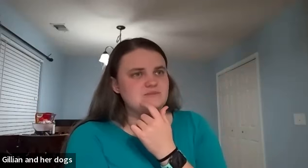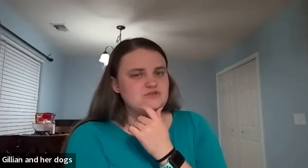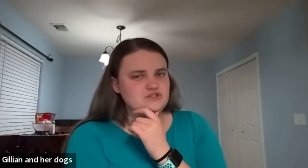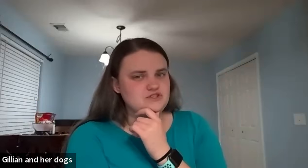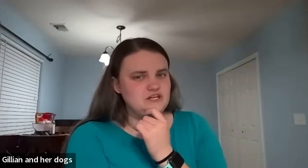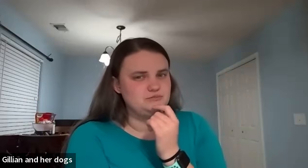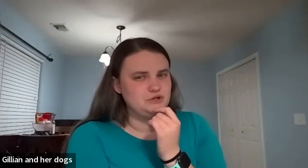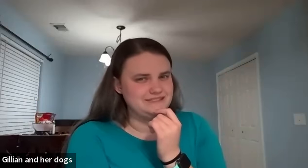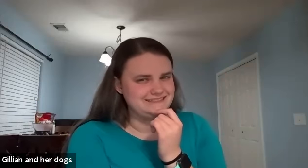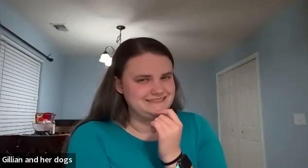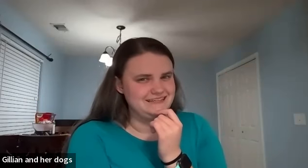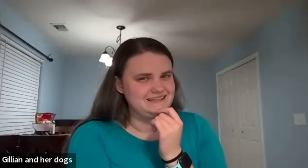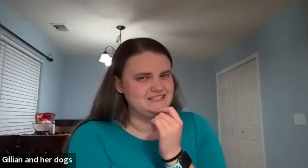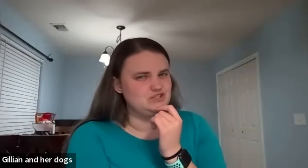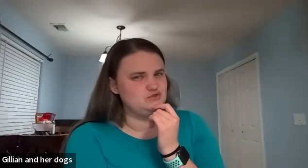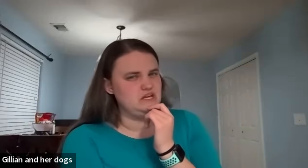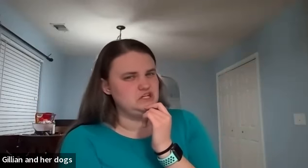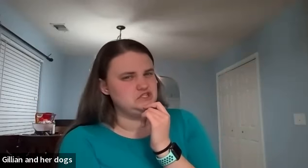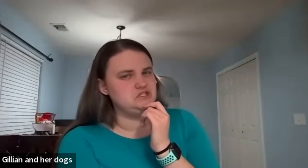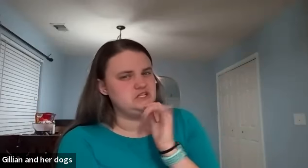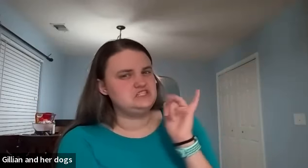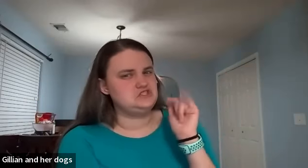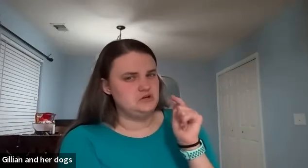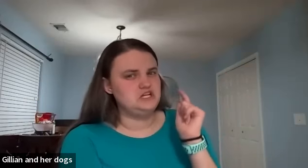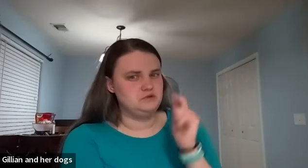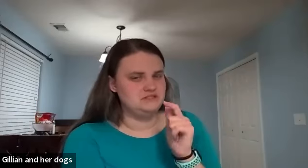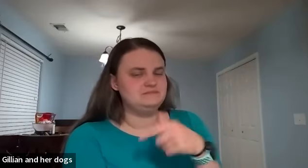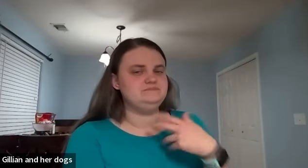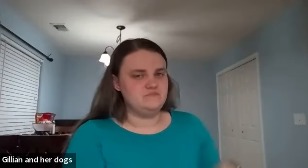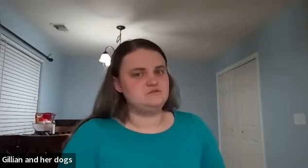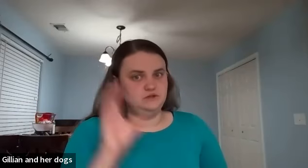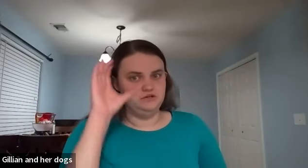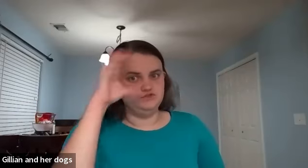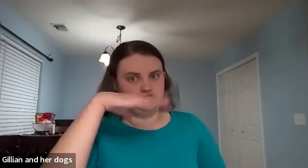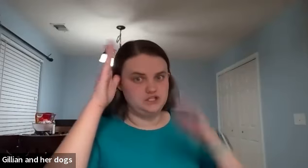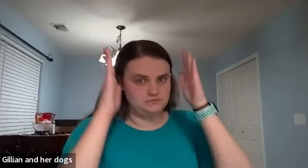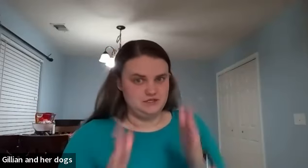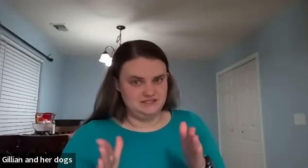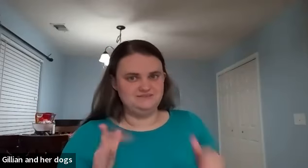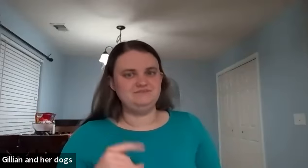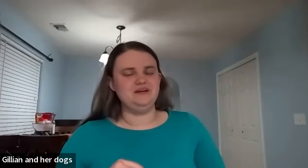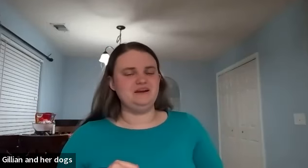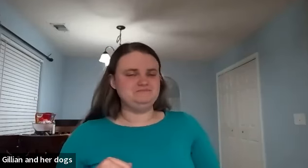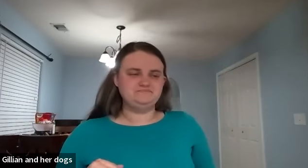someone who's a strange person like that's strange it's a strange person that's when you would use strange person but um